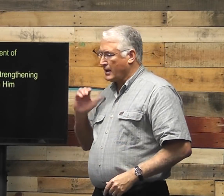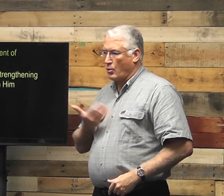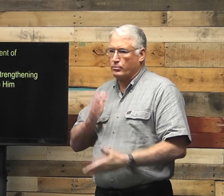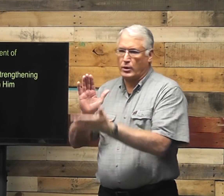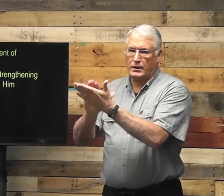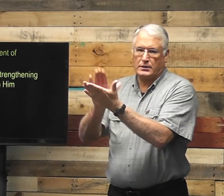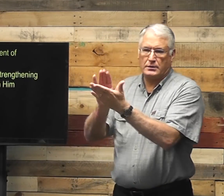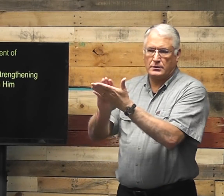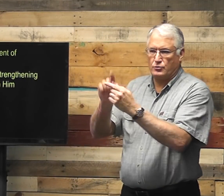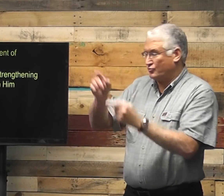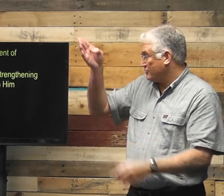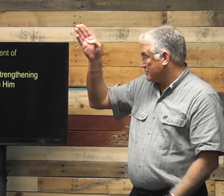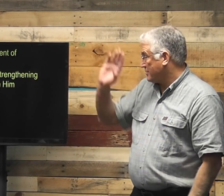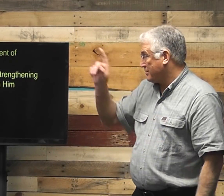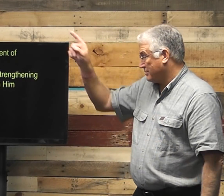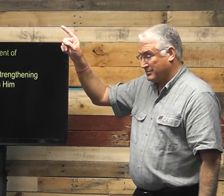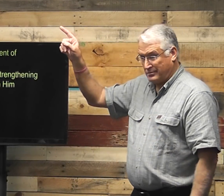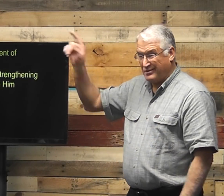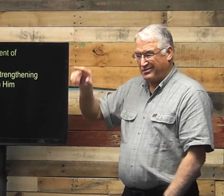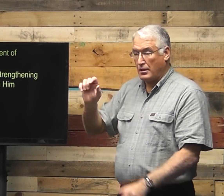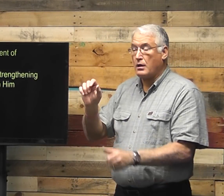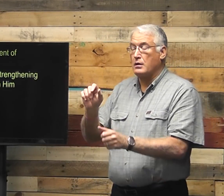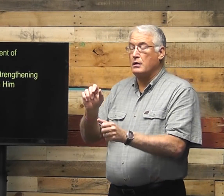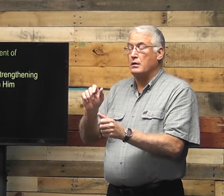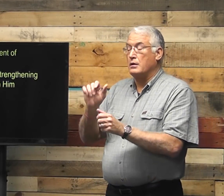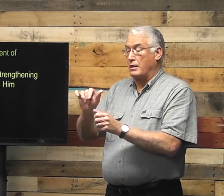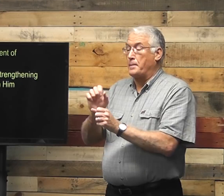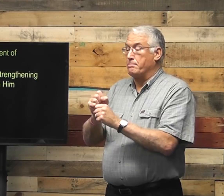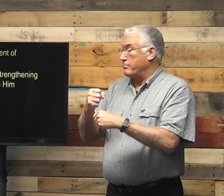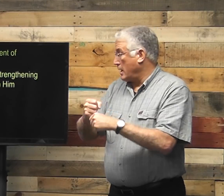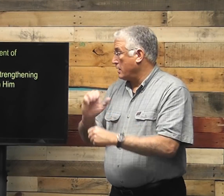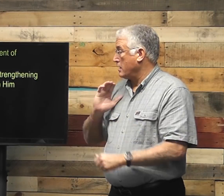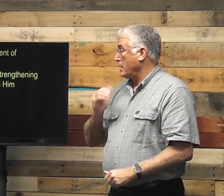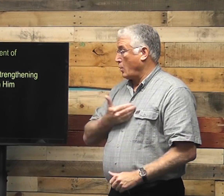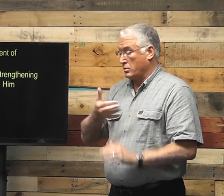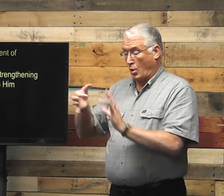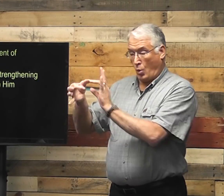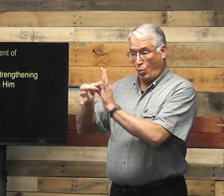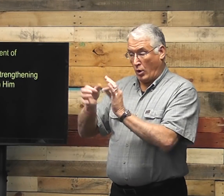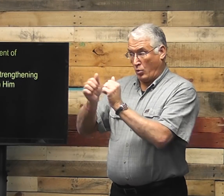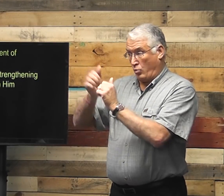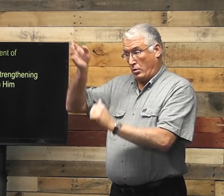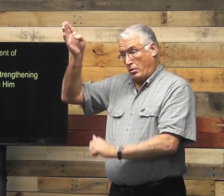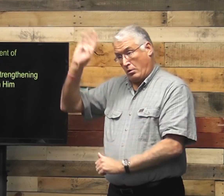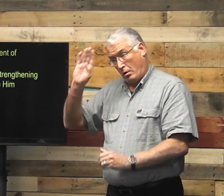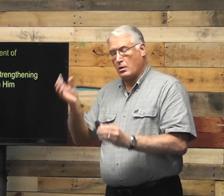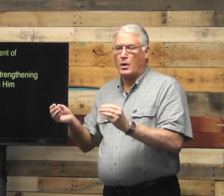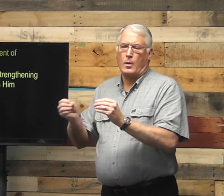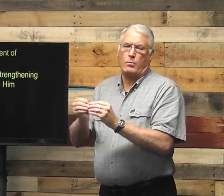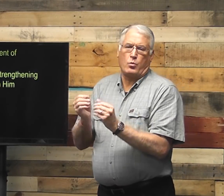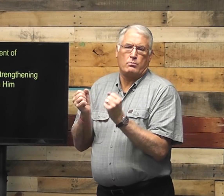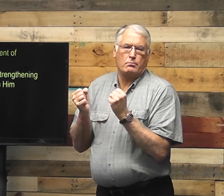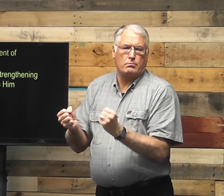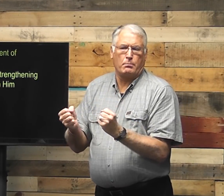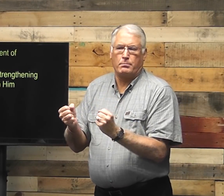Our praise to God makes our relationship with God stronger.